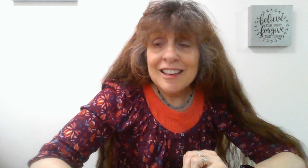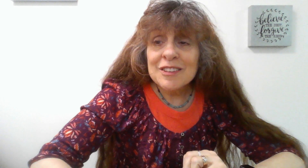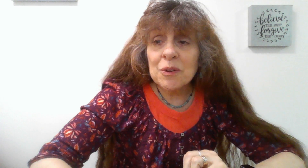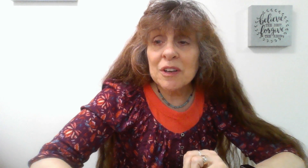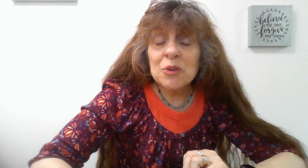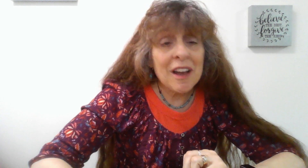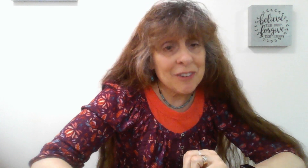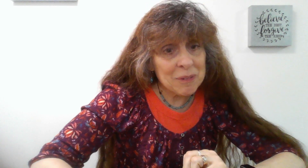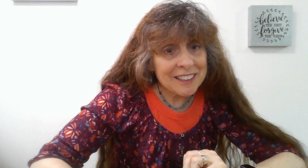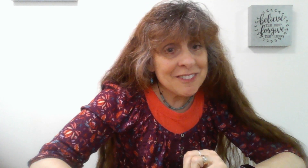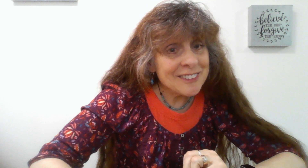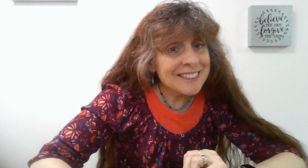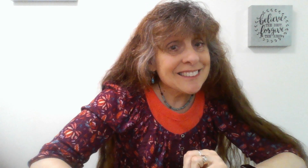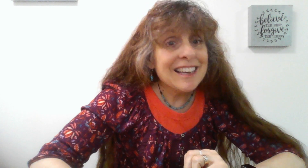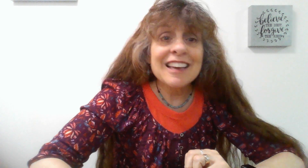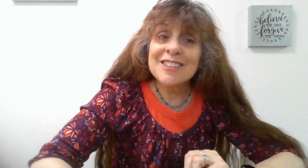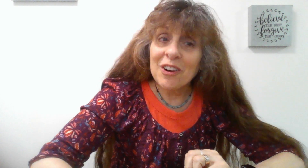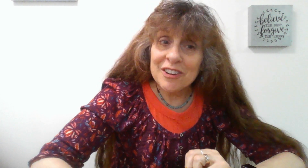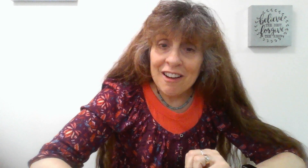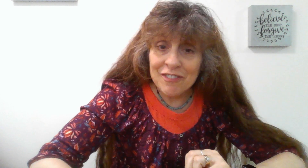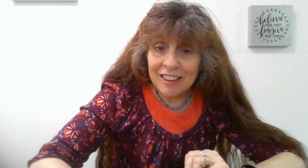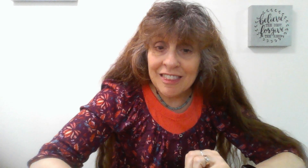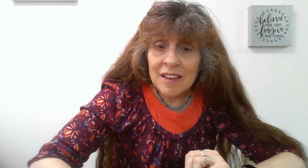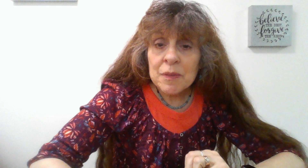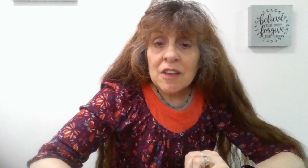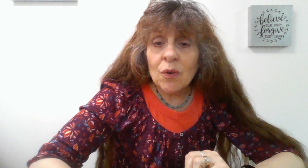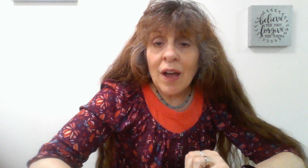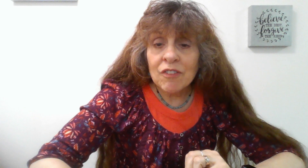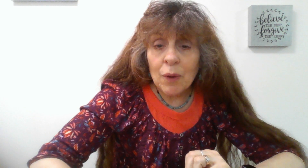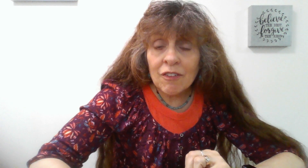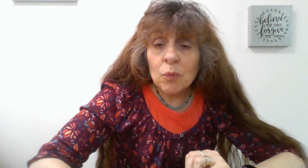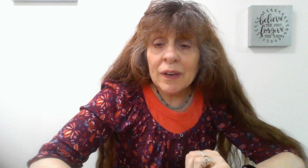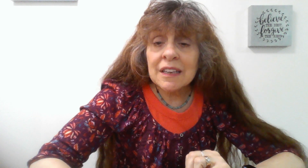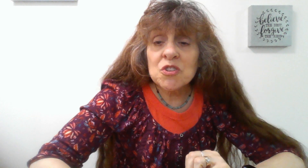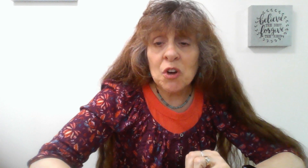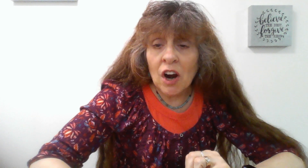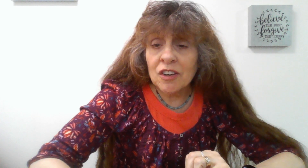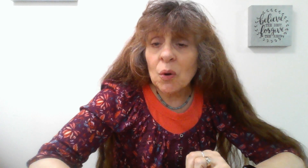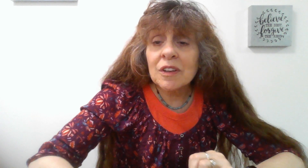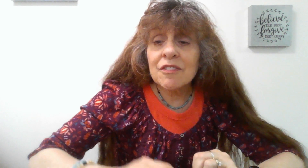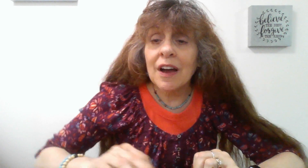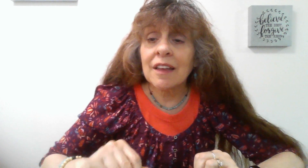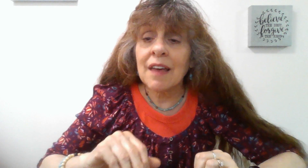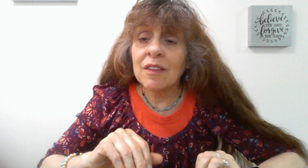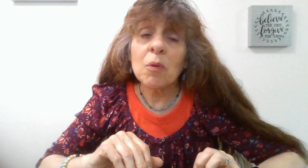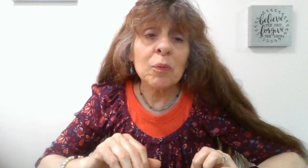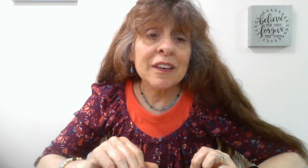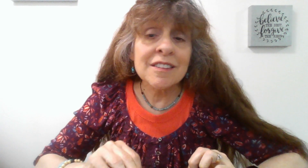So when you have unbelief, it's harder to have faith. So have you ever weeded your garden only to find that the more weeds